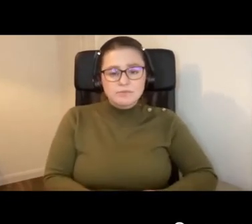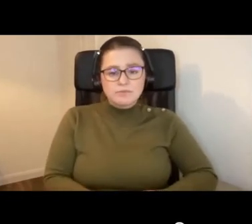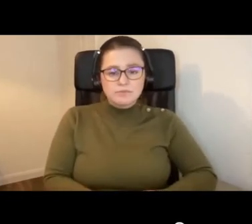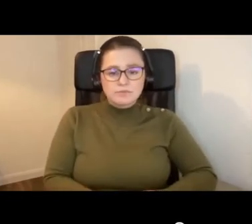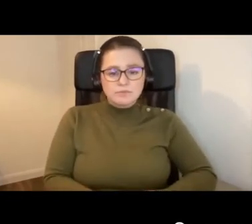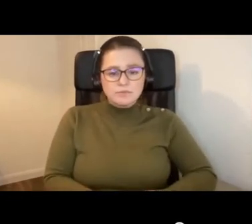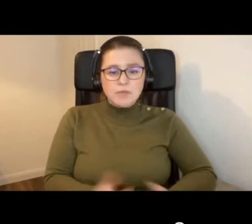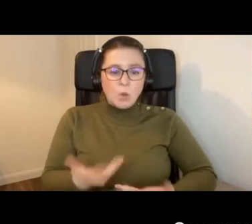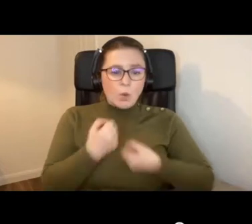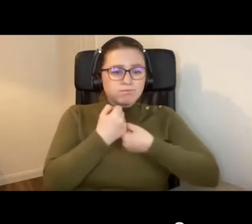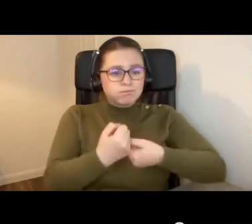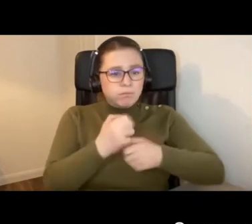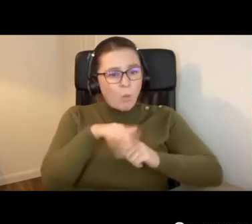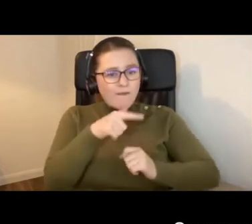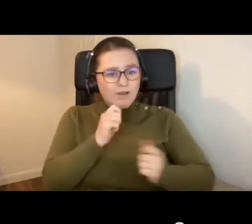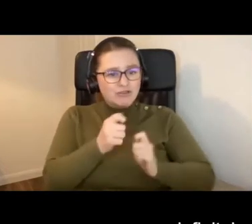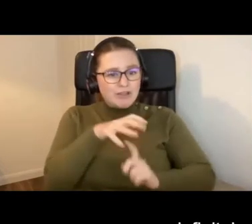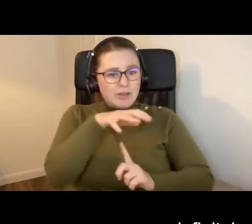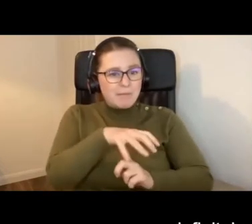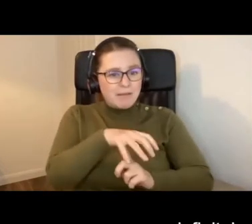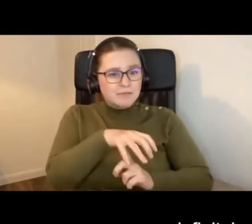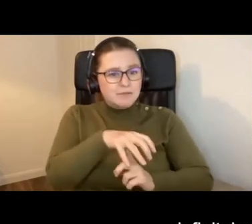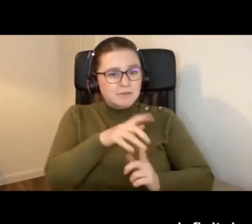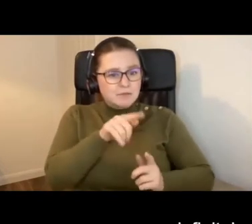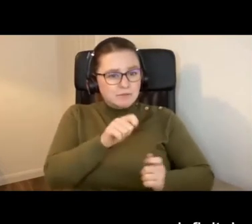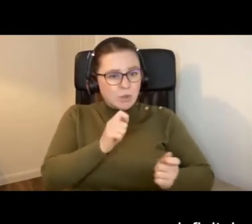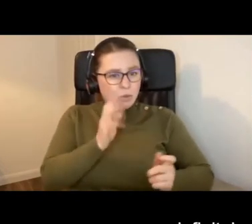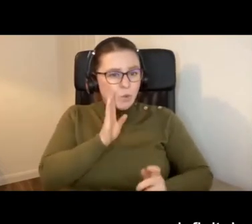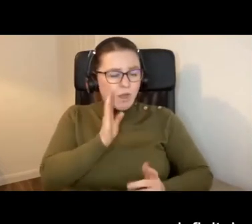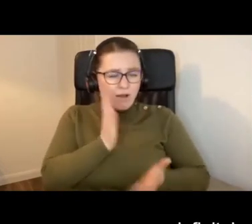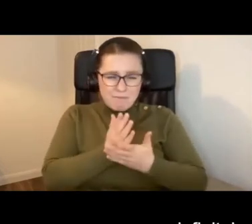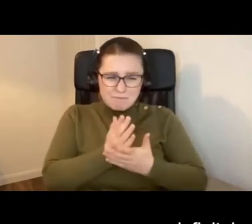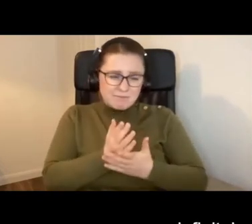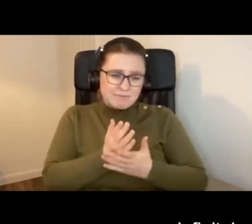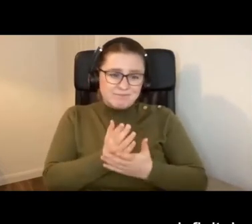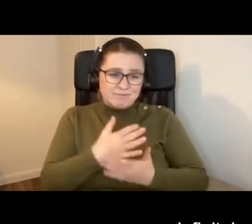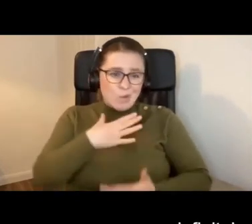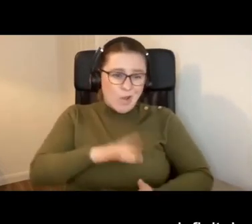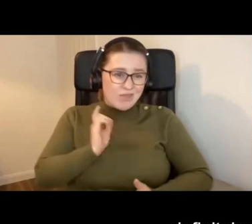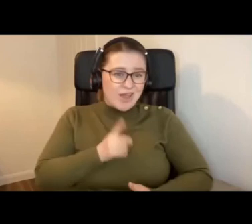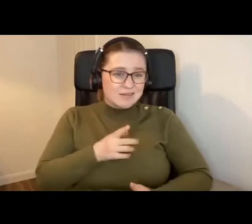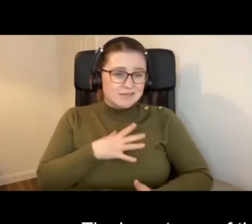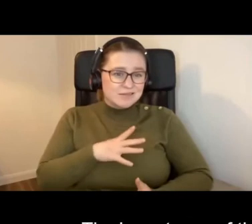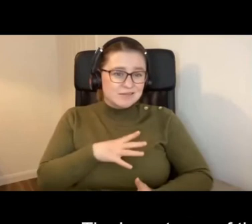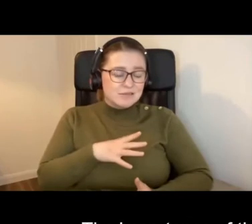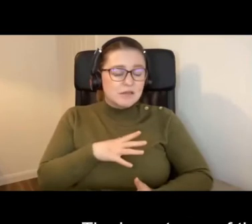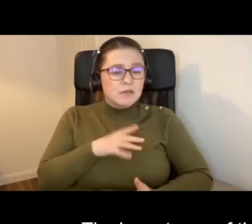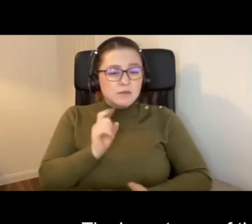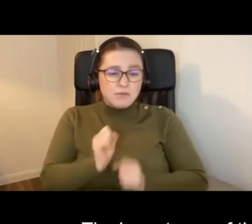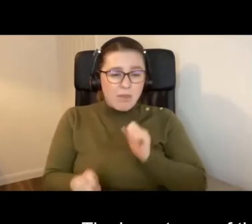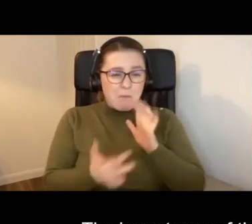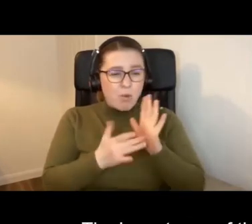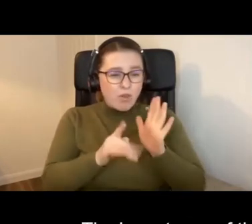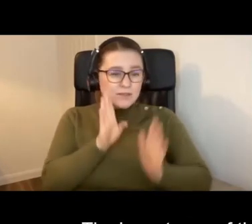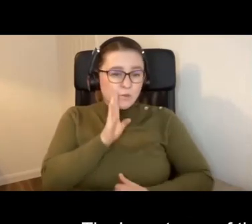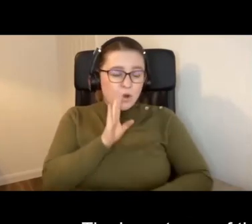So, campaigning for changing places toilets was definitely something on my I want to do list. The importance of these